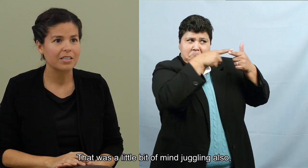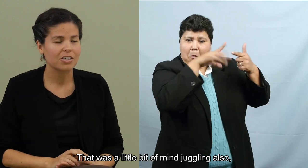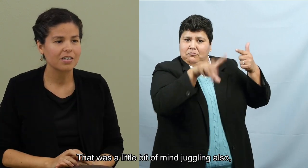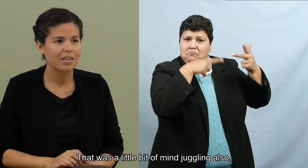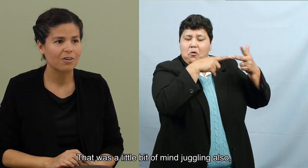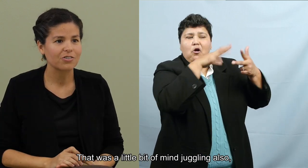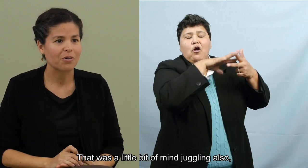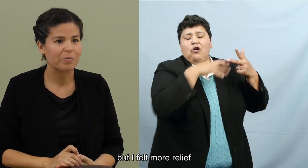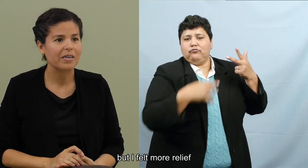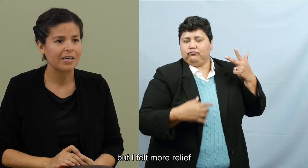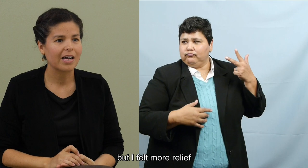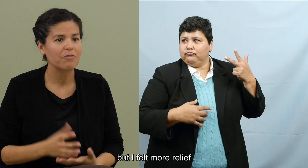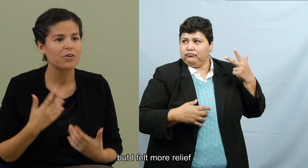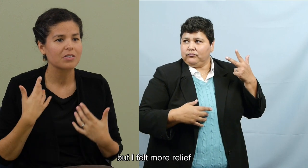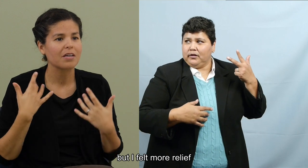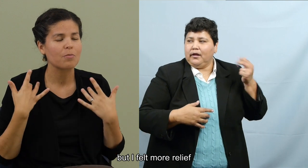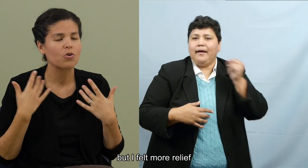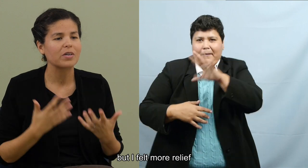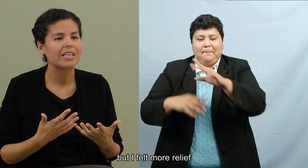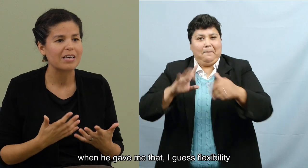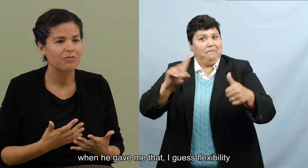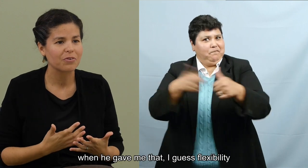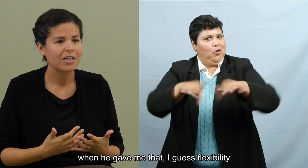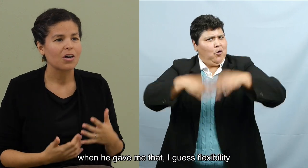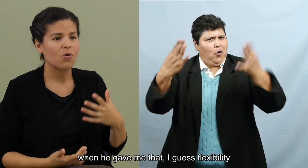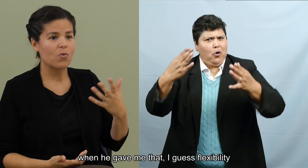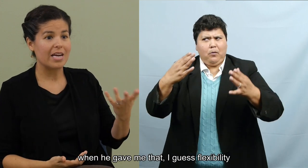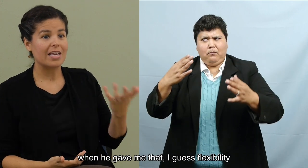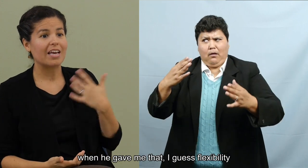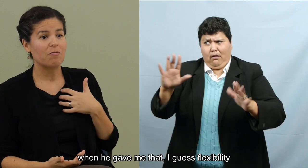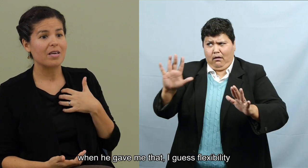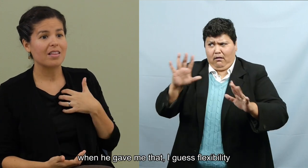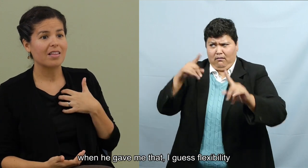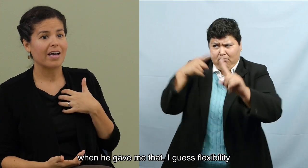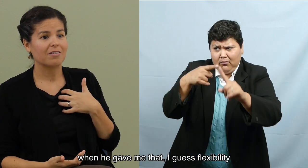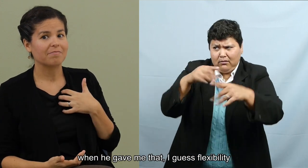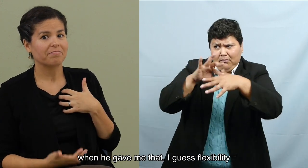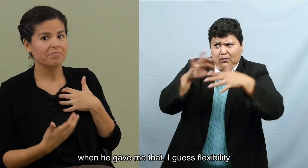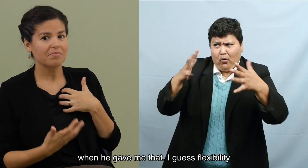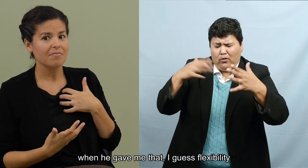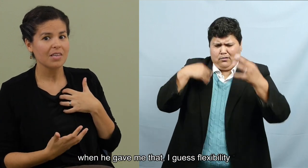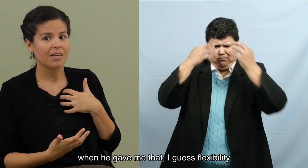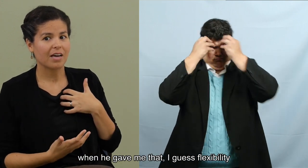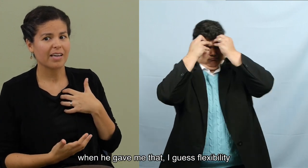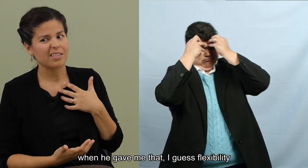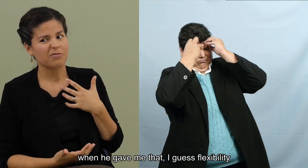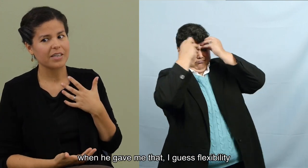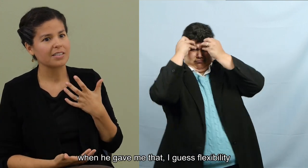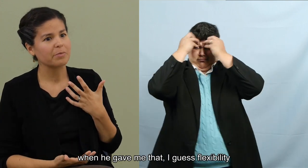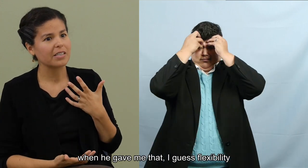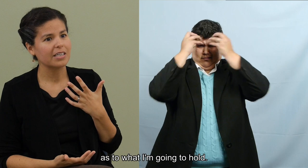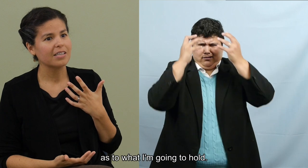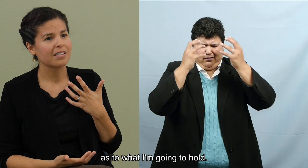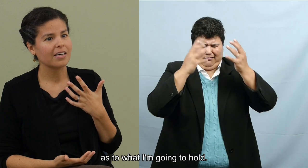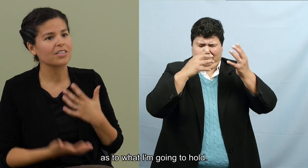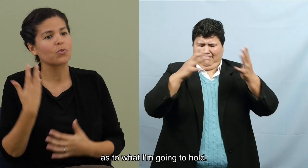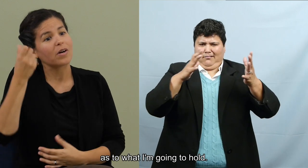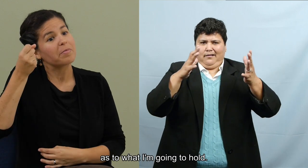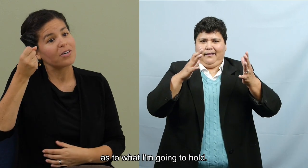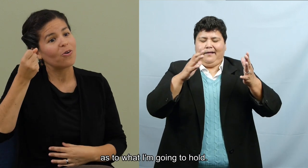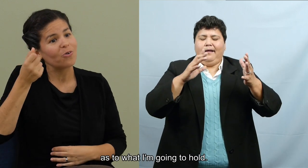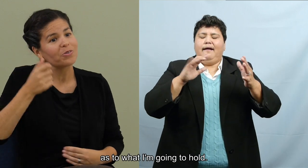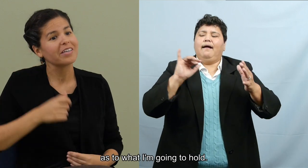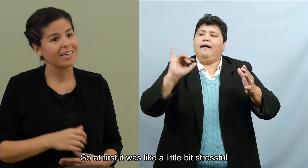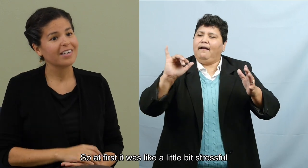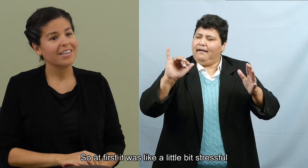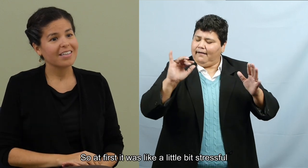bit of mind juggling also, but I felt more relief when he gave me that, I guess, flexibility as to